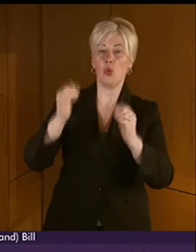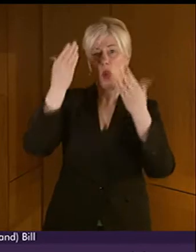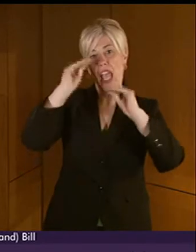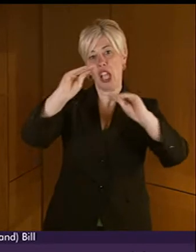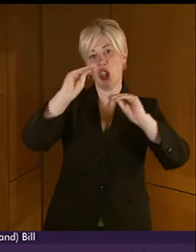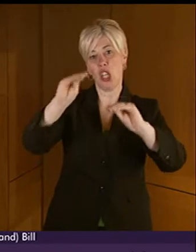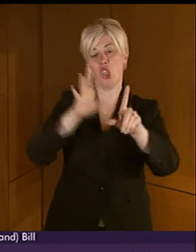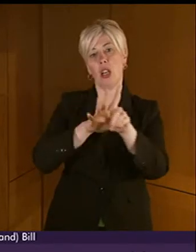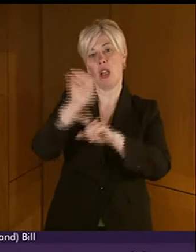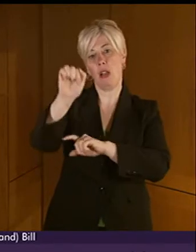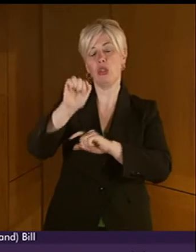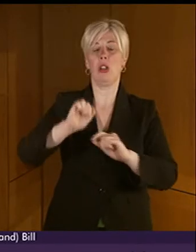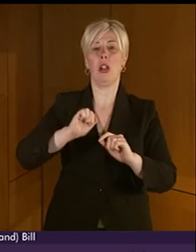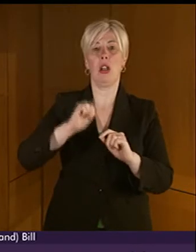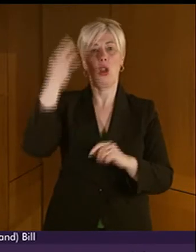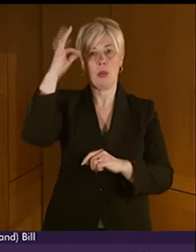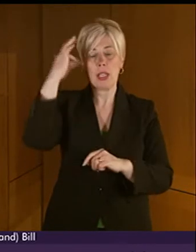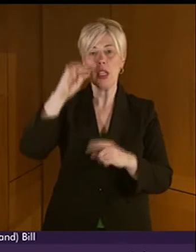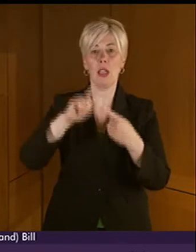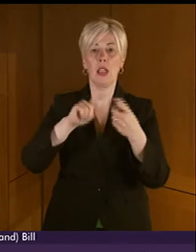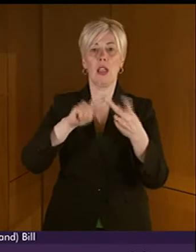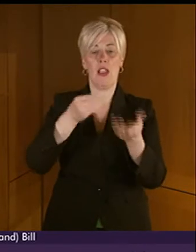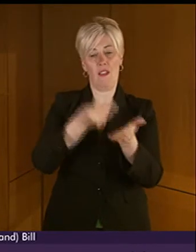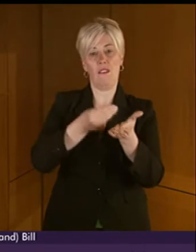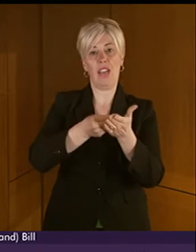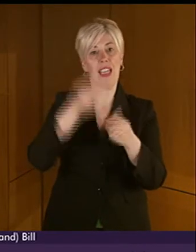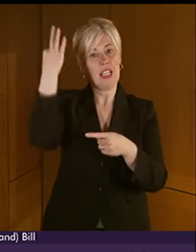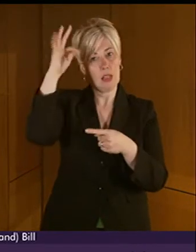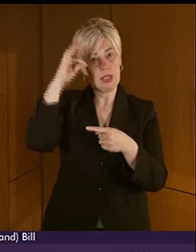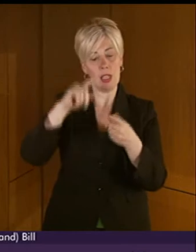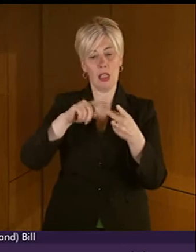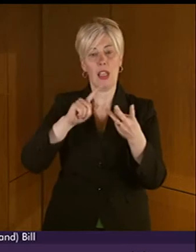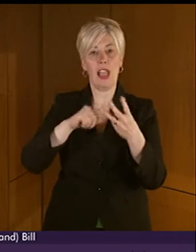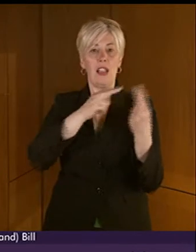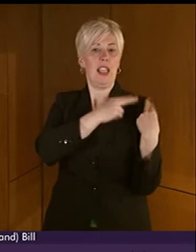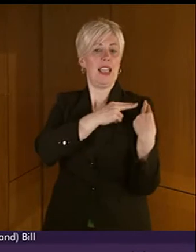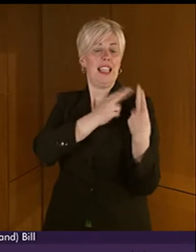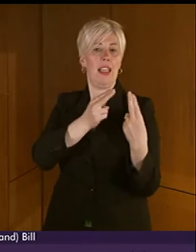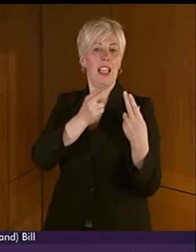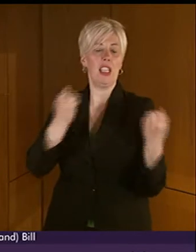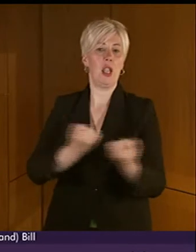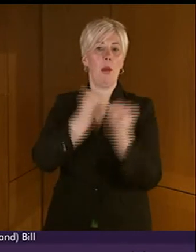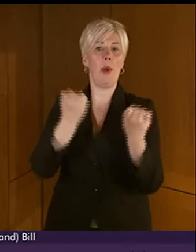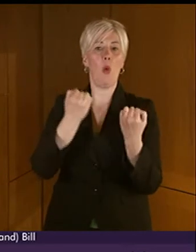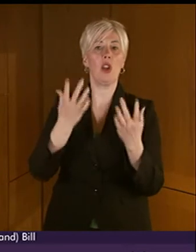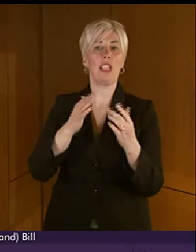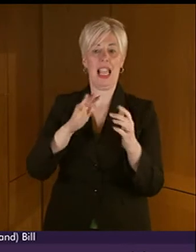the Finance Committee and the Delicated Powers and Law Reform Committee for their considered scrutiny of the Bill